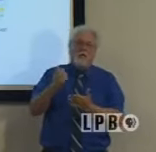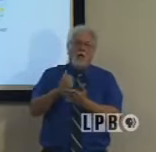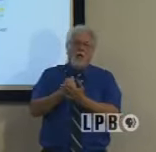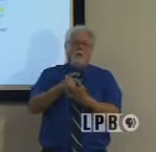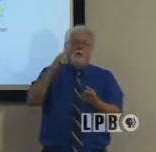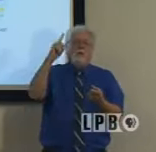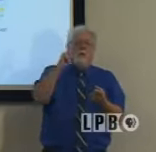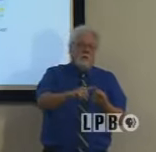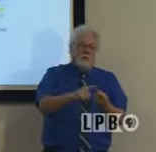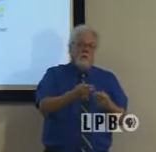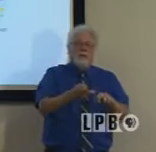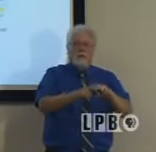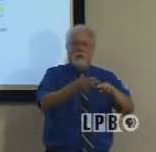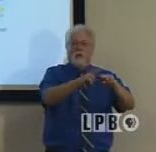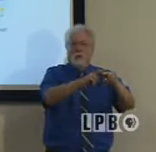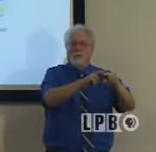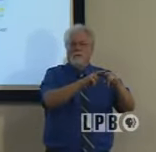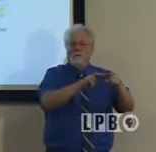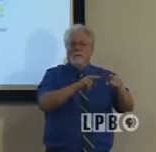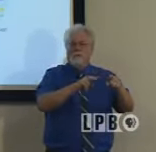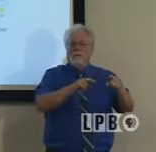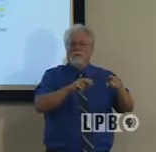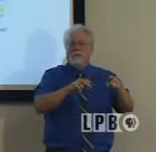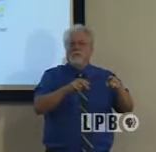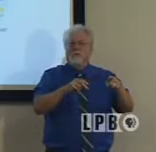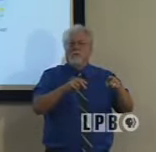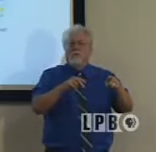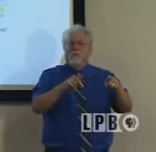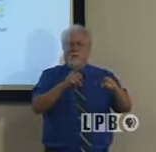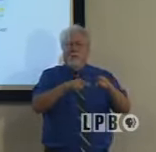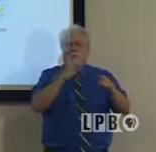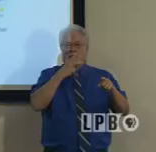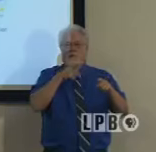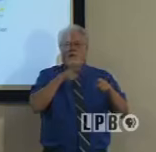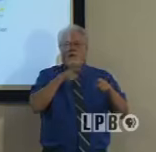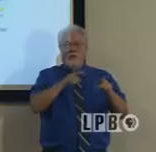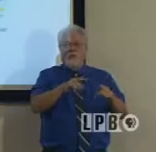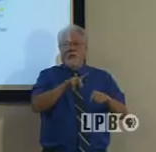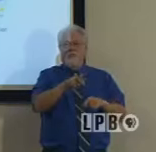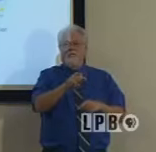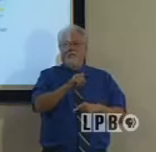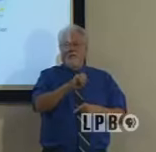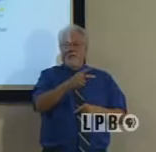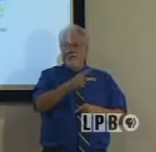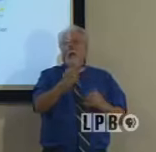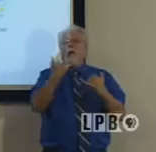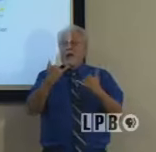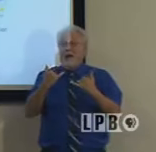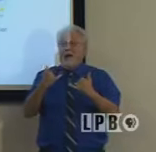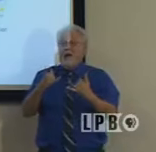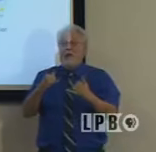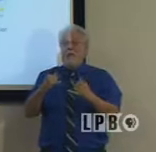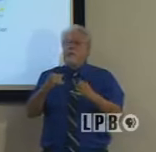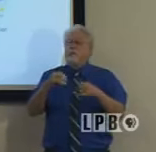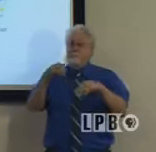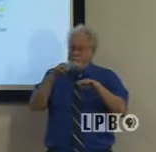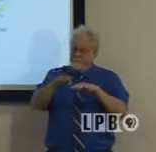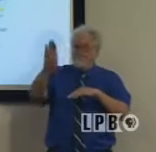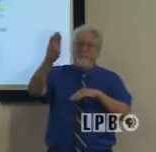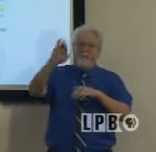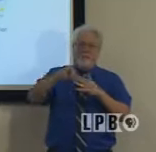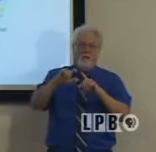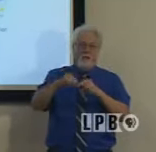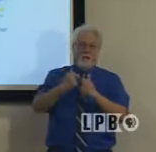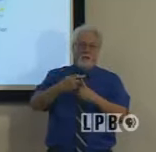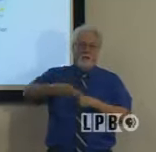the rates of increase case growth that we were seeing during the early phase two, now with bars closed, we're still seeing that group come